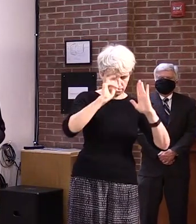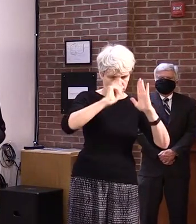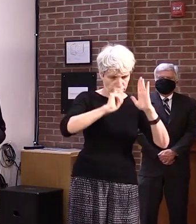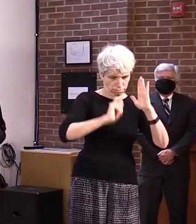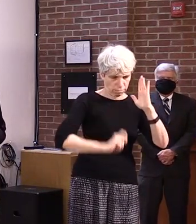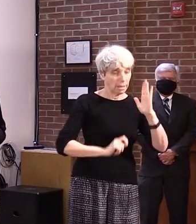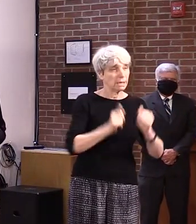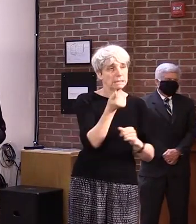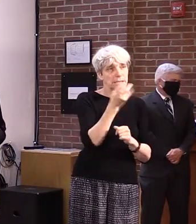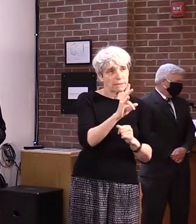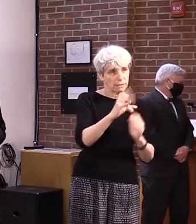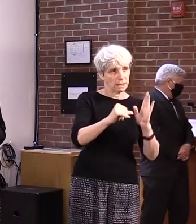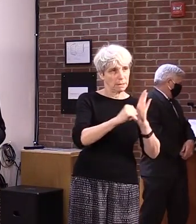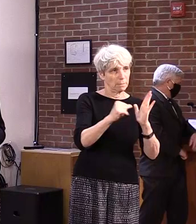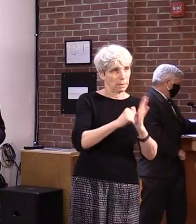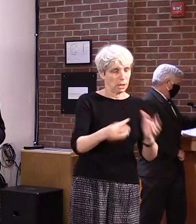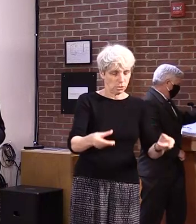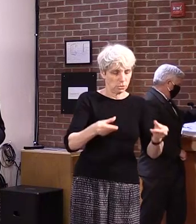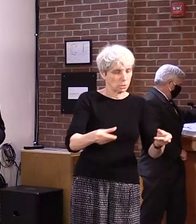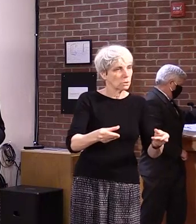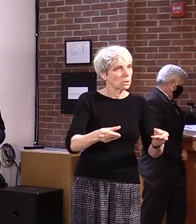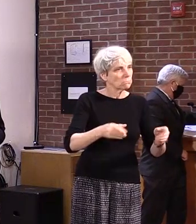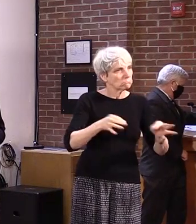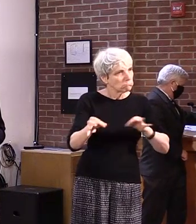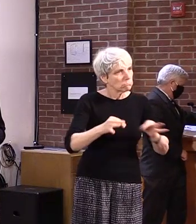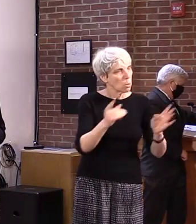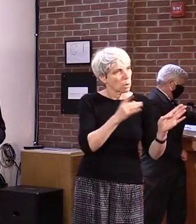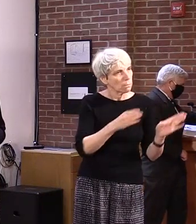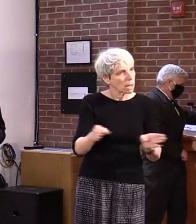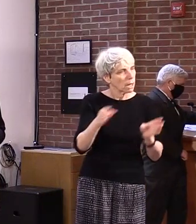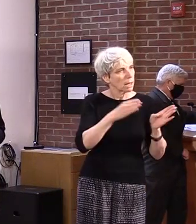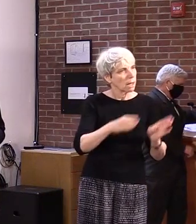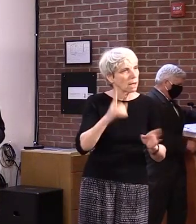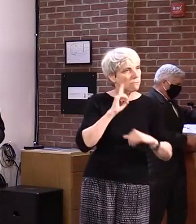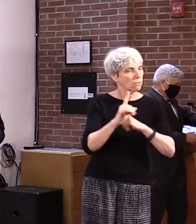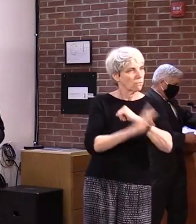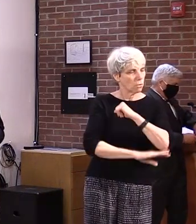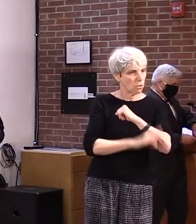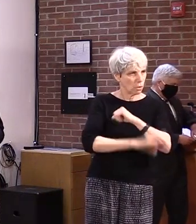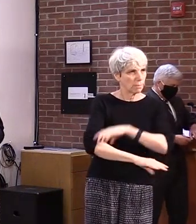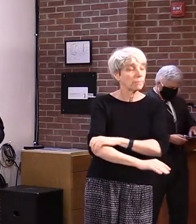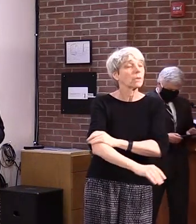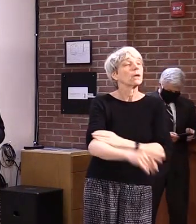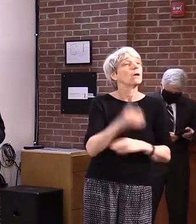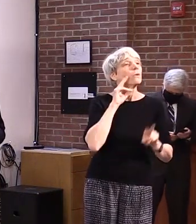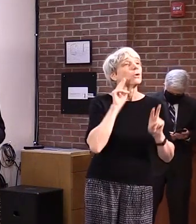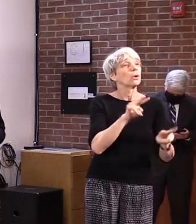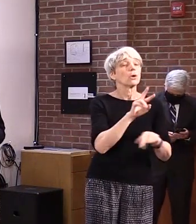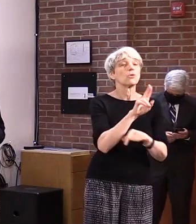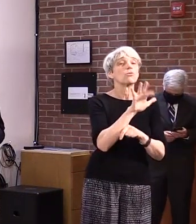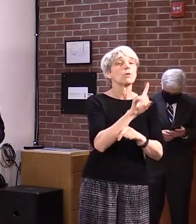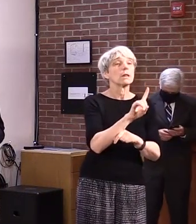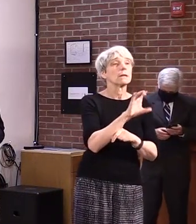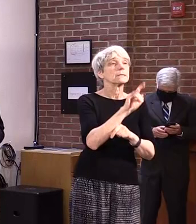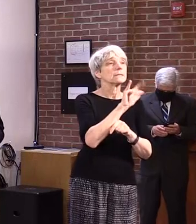pages. You can find a copy of this plan on the district's website at rutlandcitypublicschools.org.